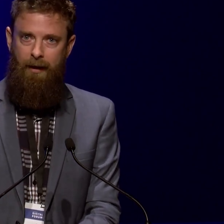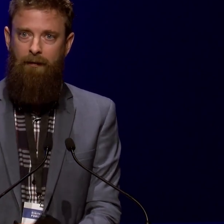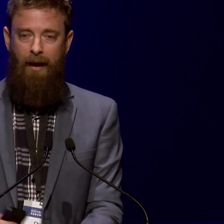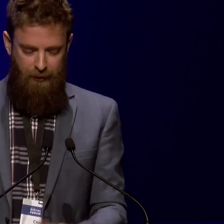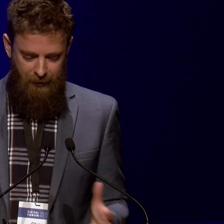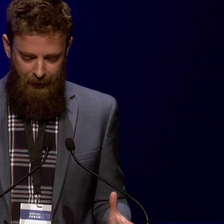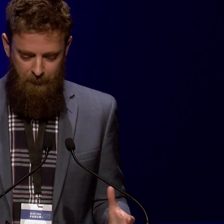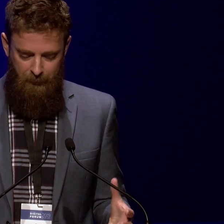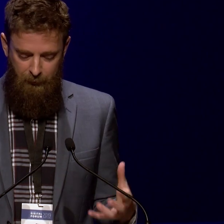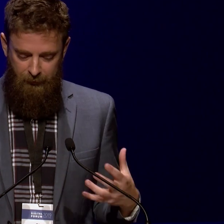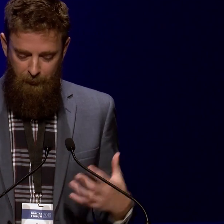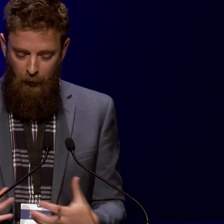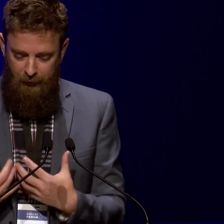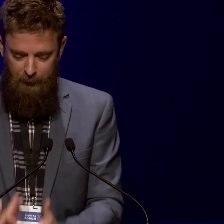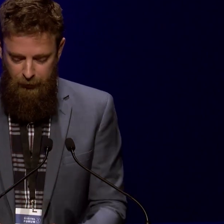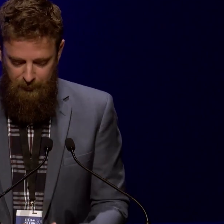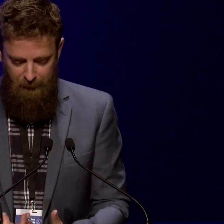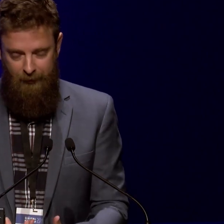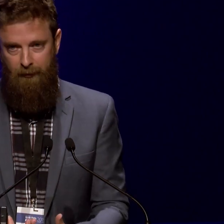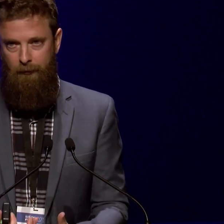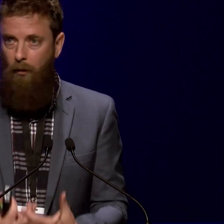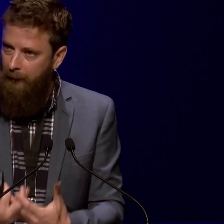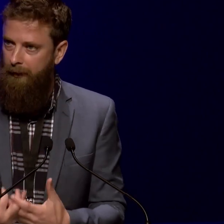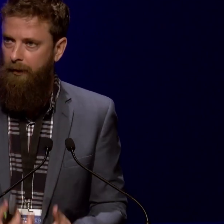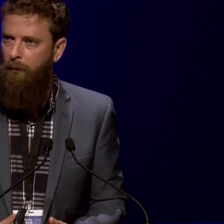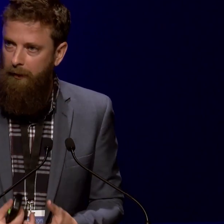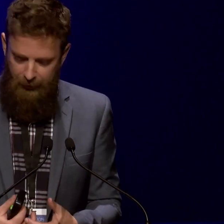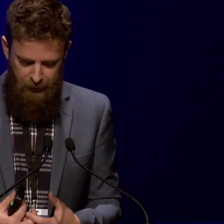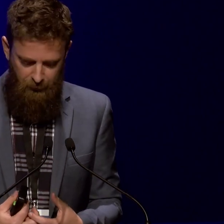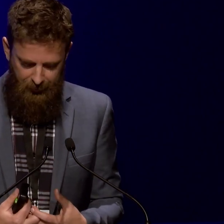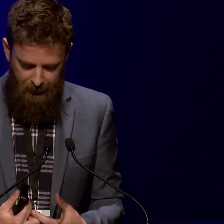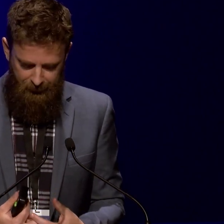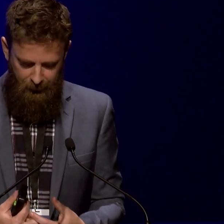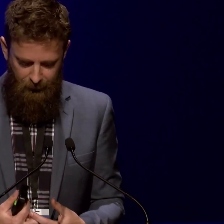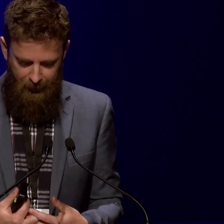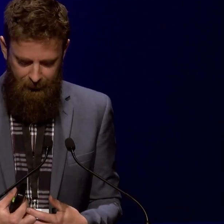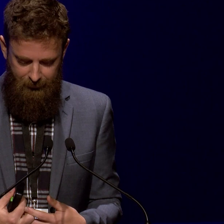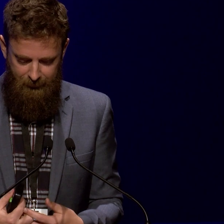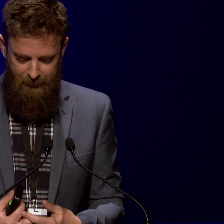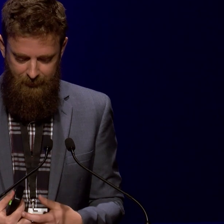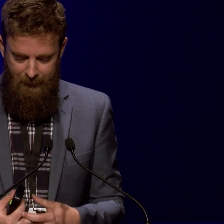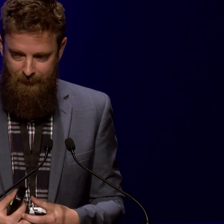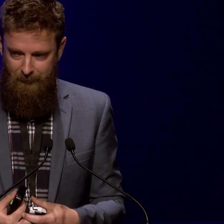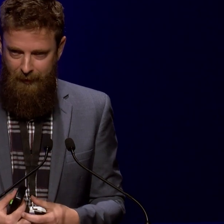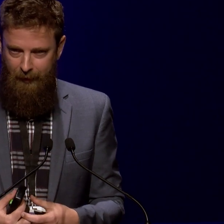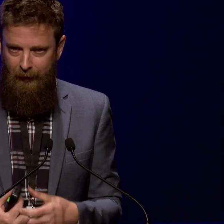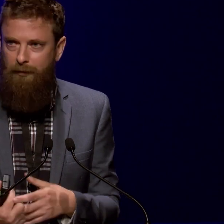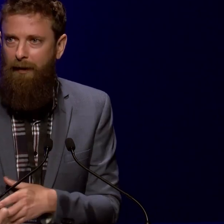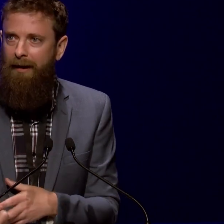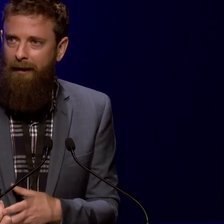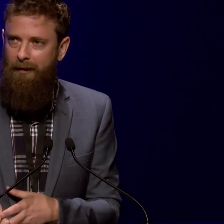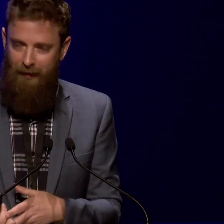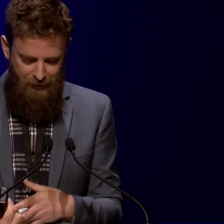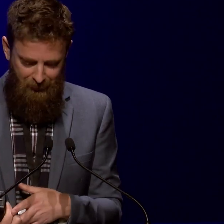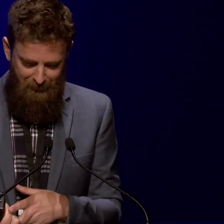Instead of a large team, it was mostly produced by Russell, albeit in coordination with editors and advisors. And